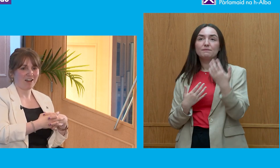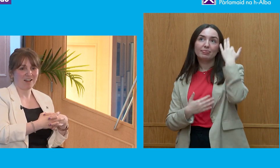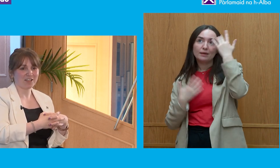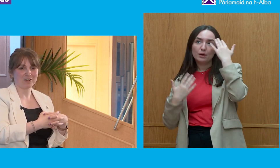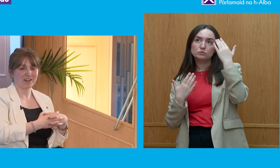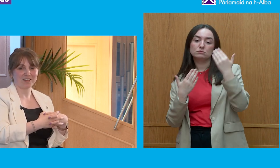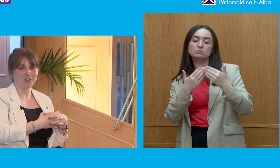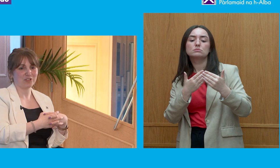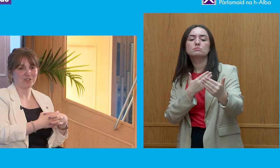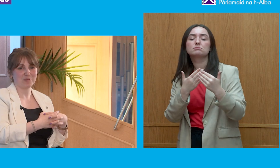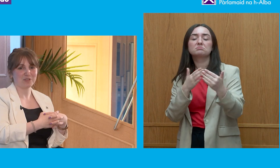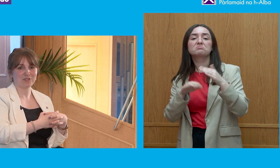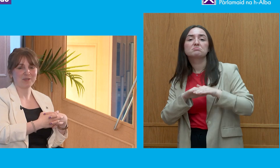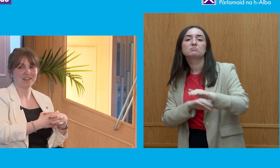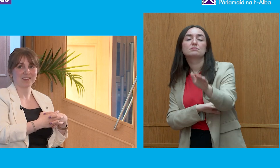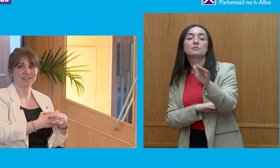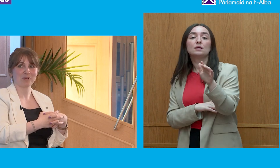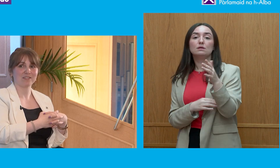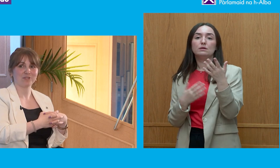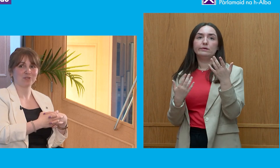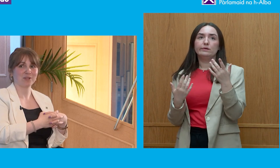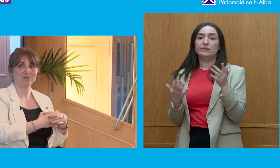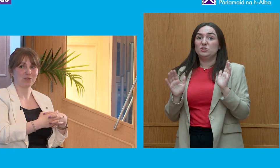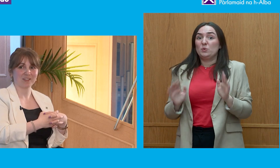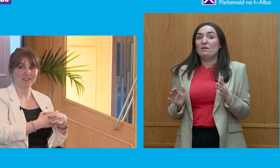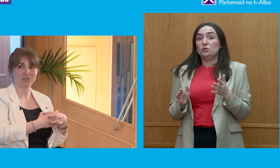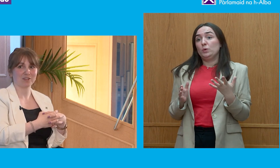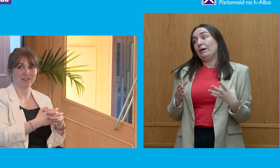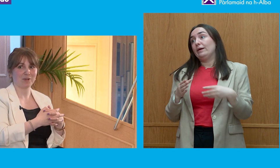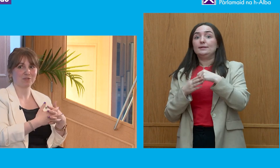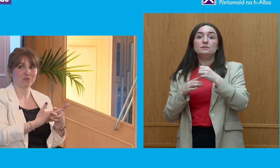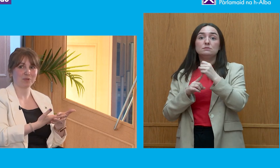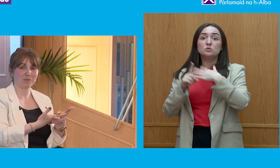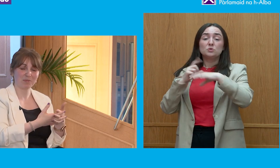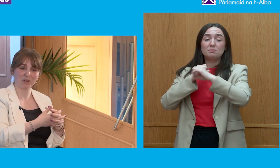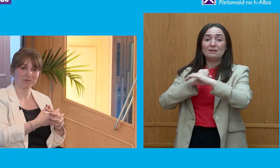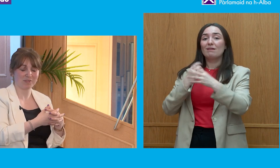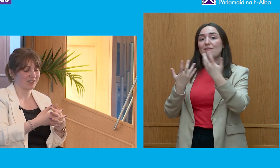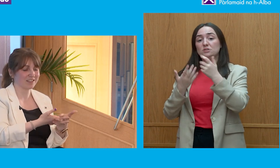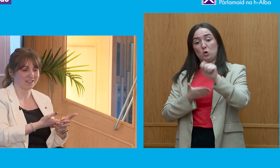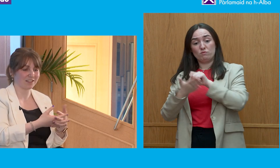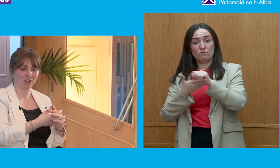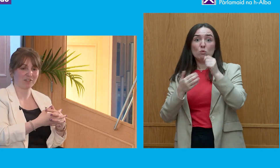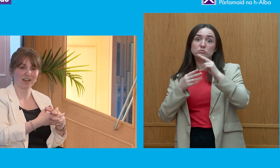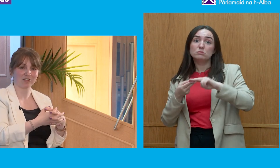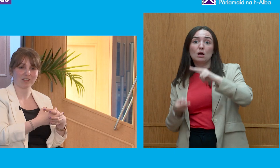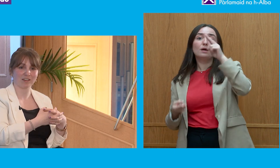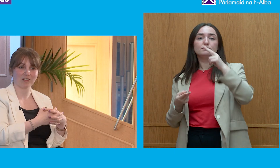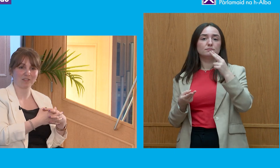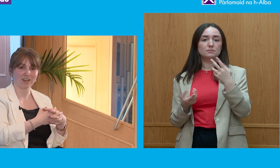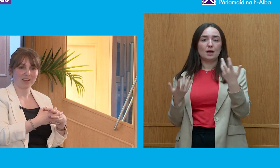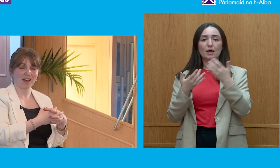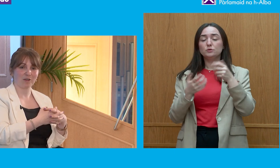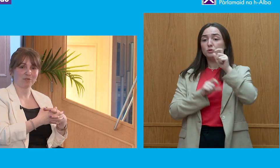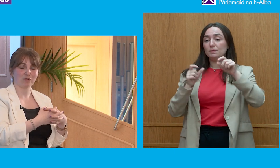argue that you need to be on social media and that's the way to win votes. That's the way to win people. I mean, we've seen this in the current election.